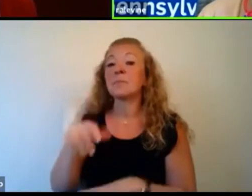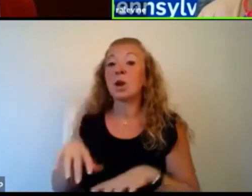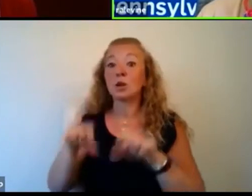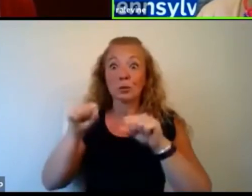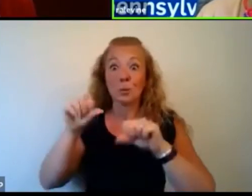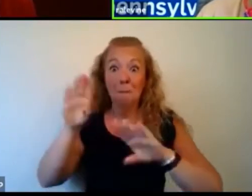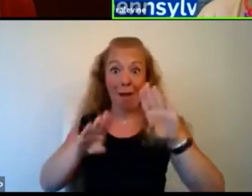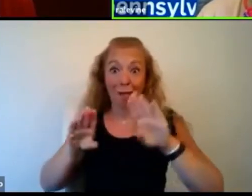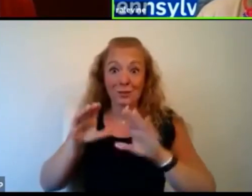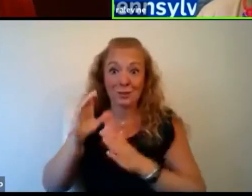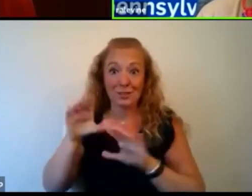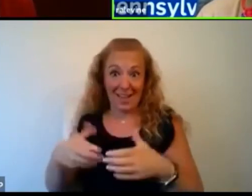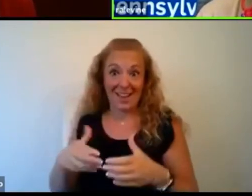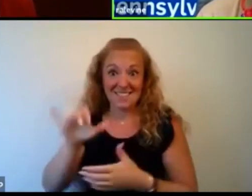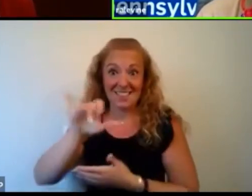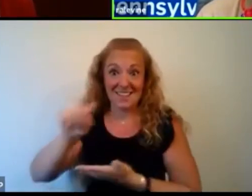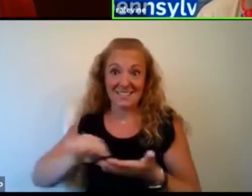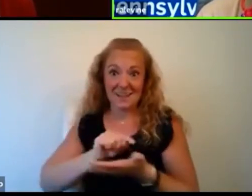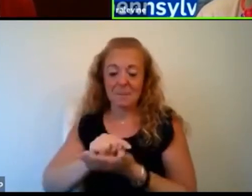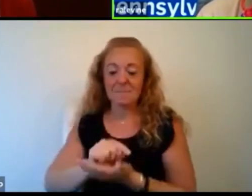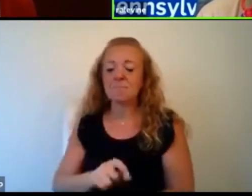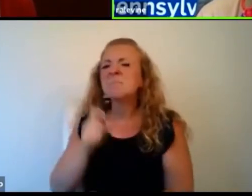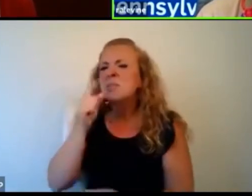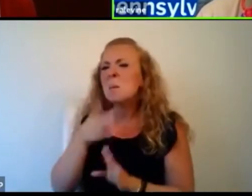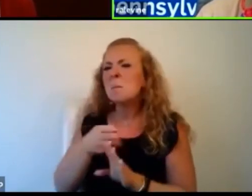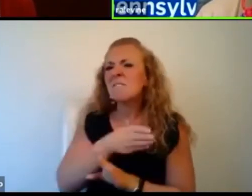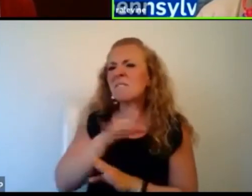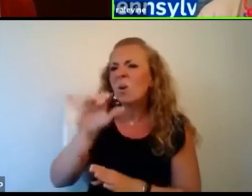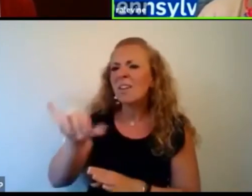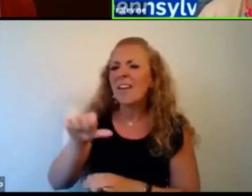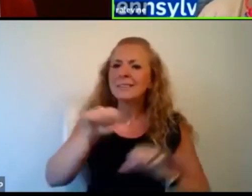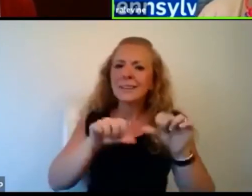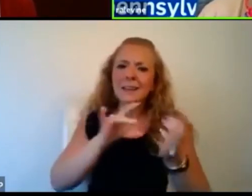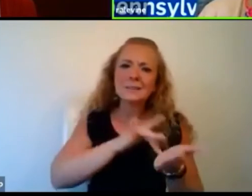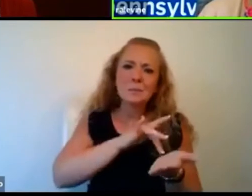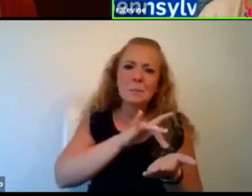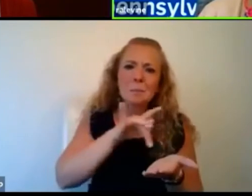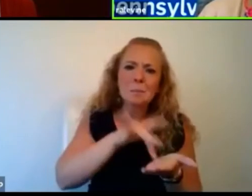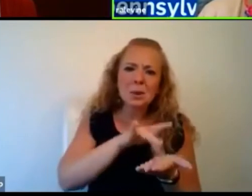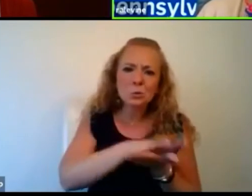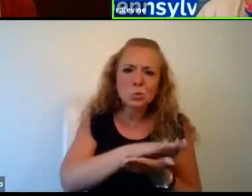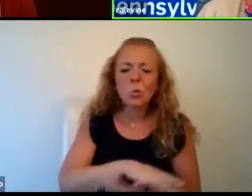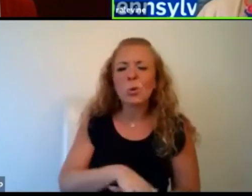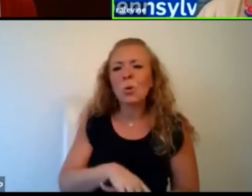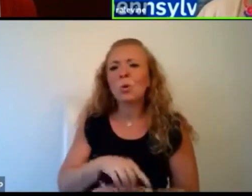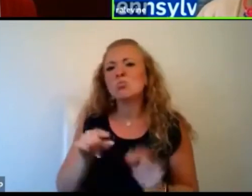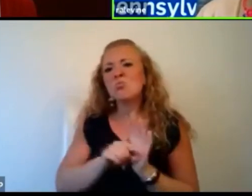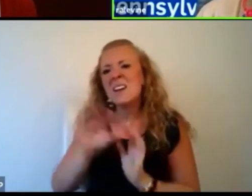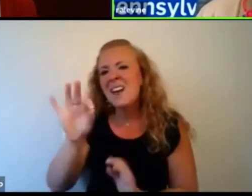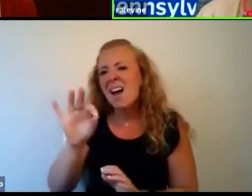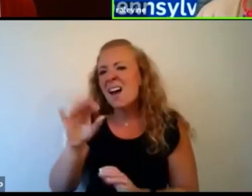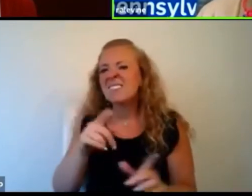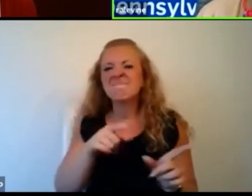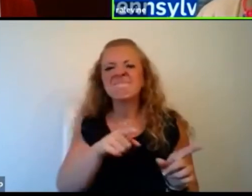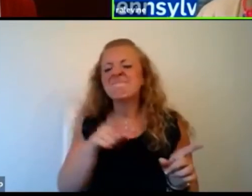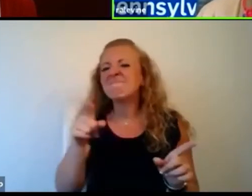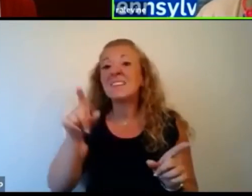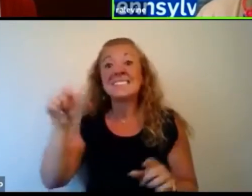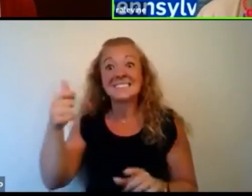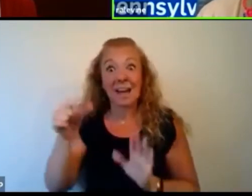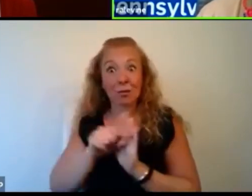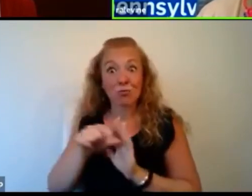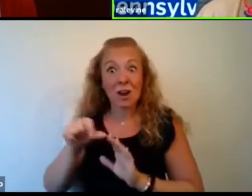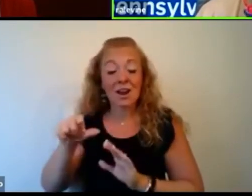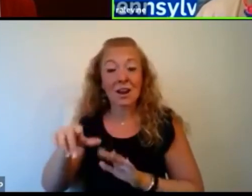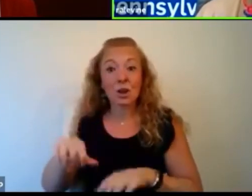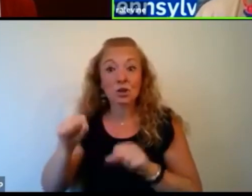course. So I've had science before in middle school and then in ninth grade, but it wasn't the same, but I took biology and I absolutely